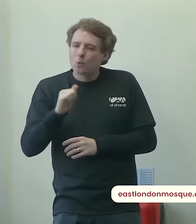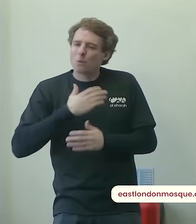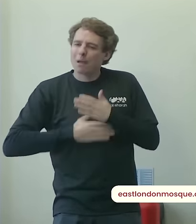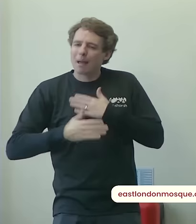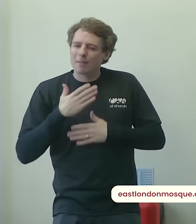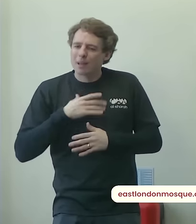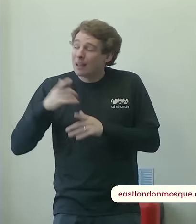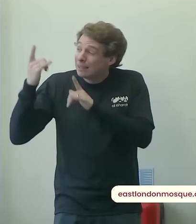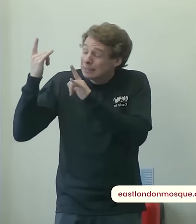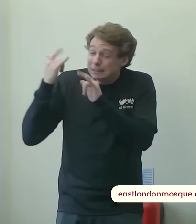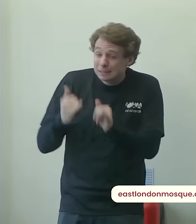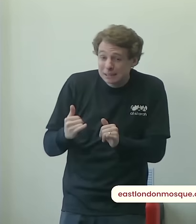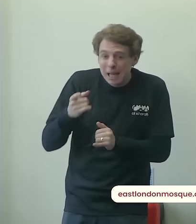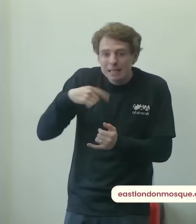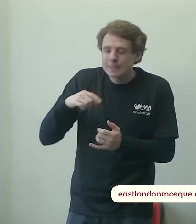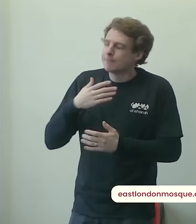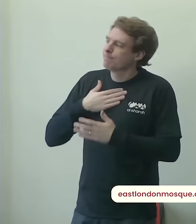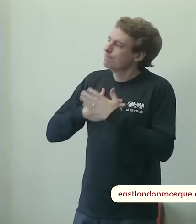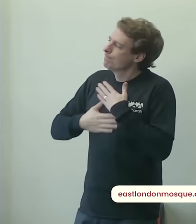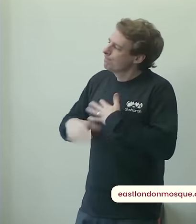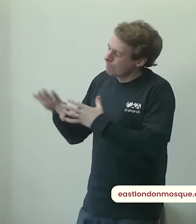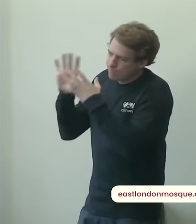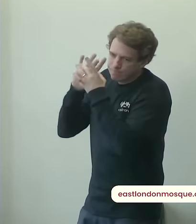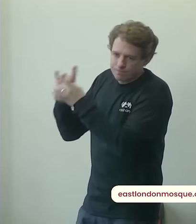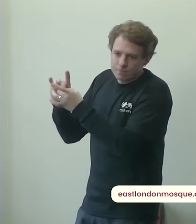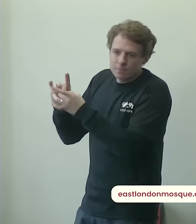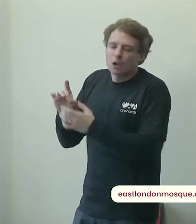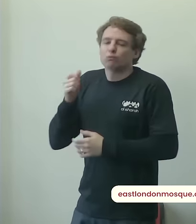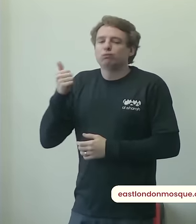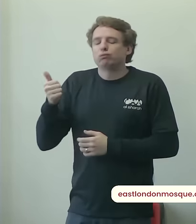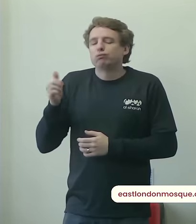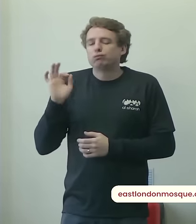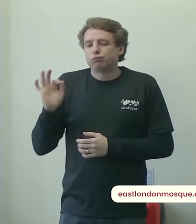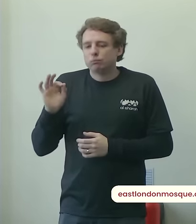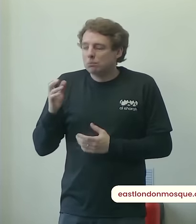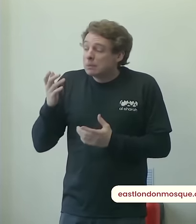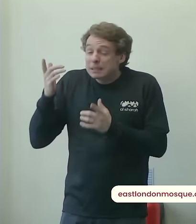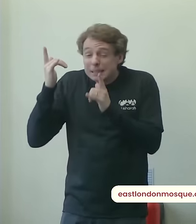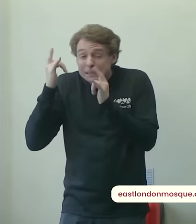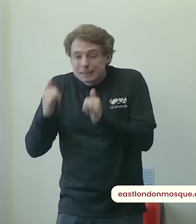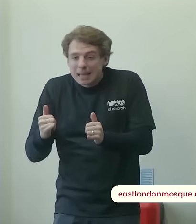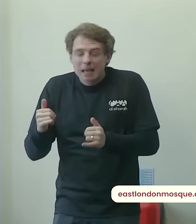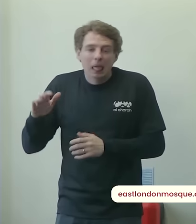then you know that it is true because everyone is tested i remember speaking to a group of young boys who said